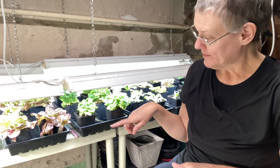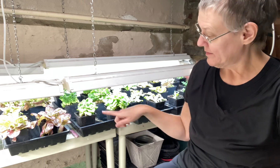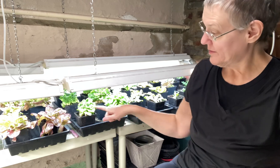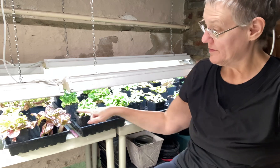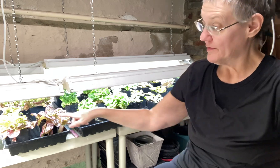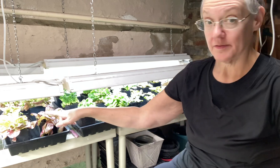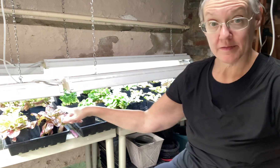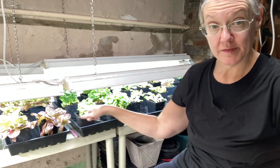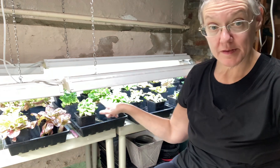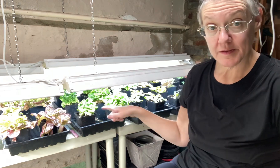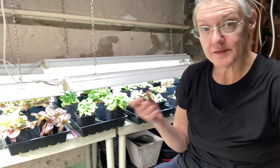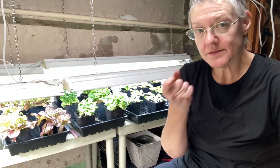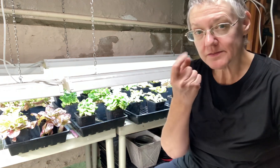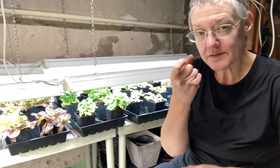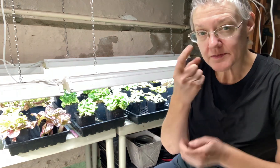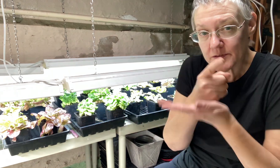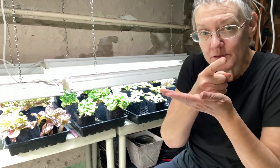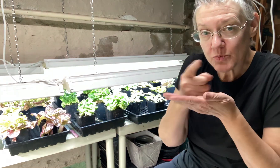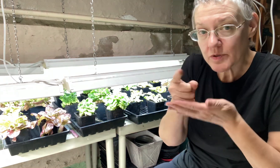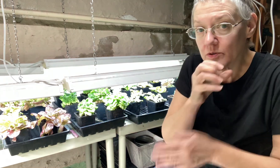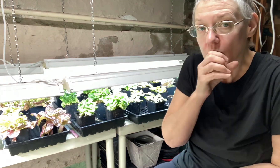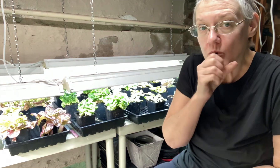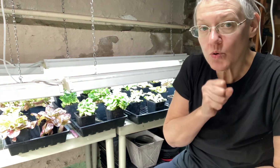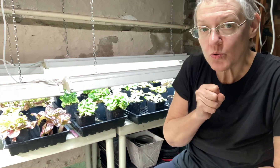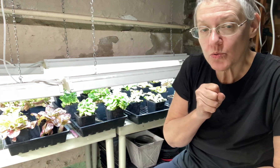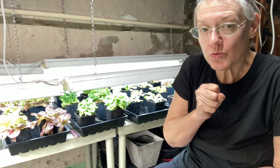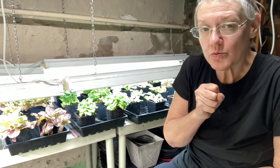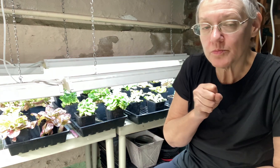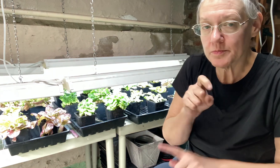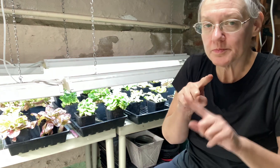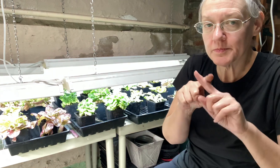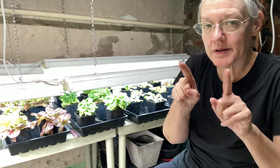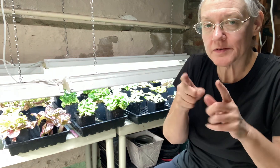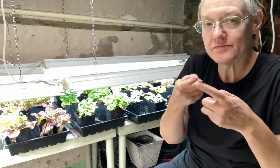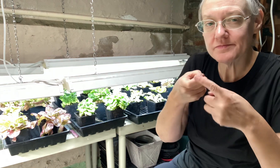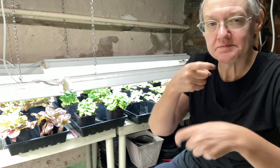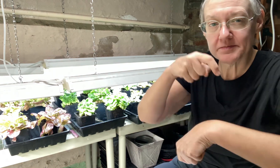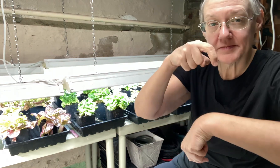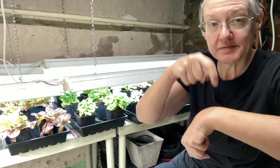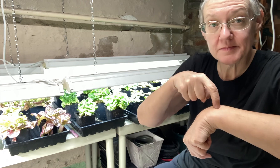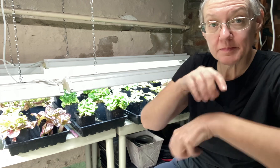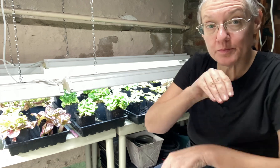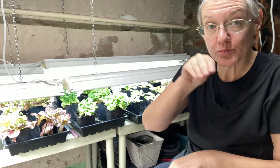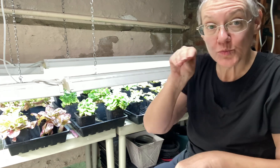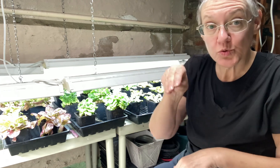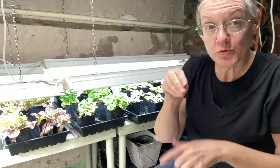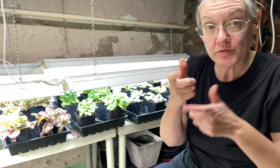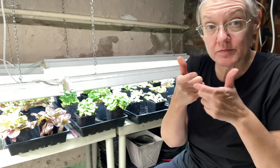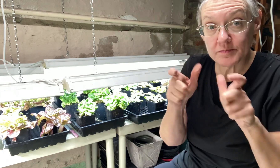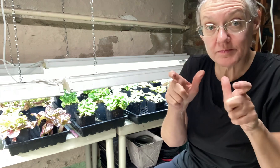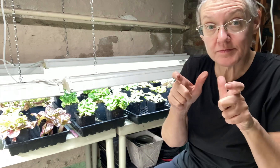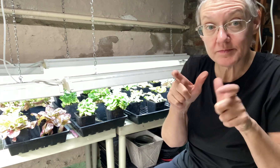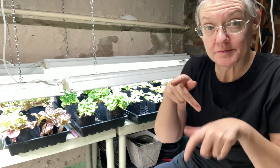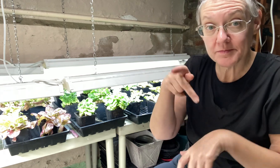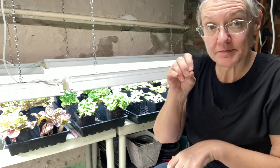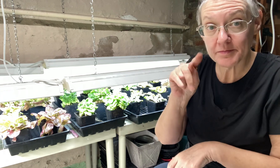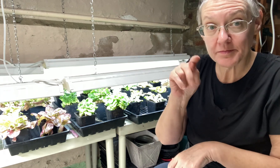okay these over here they're 11 weeks old but from the time we potted them up